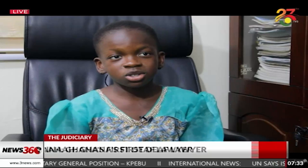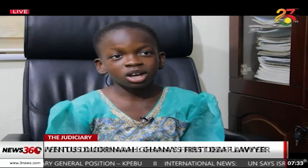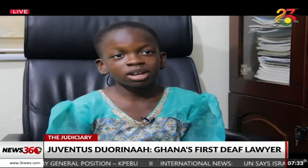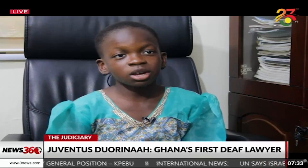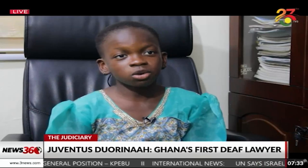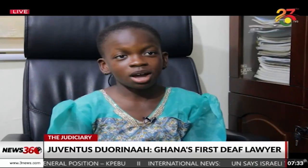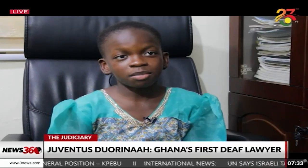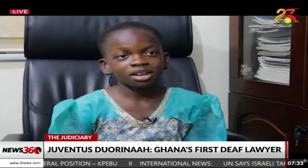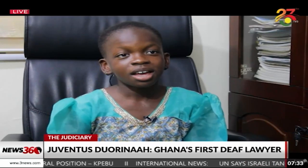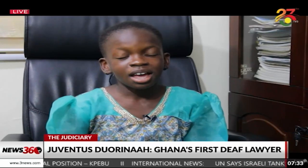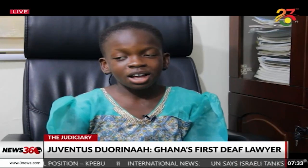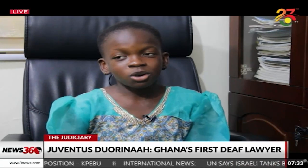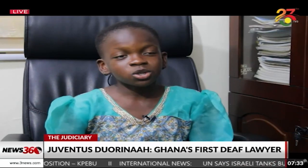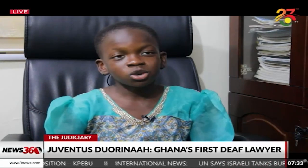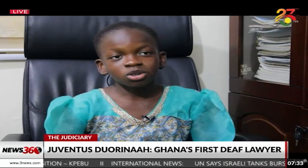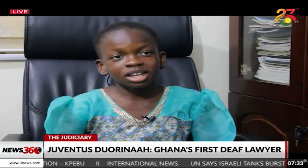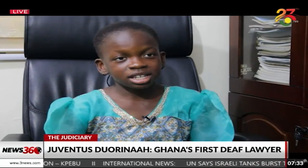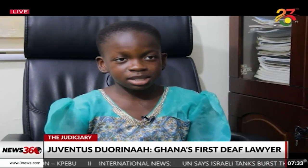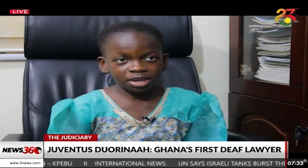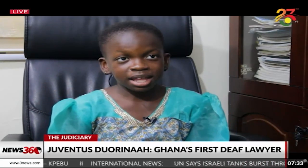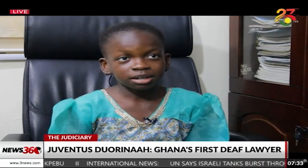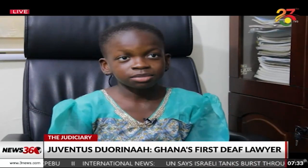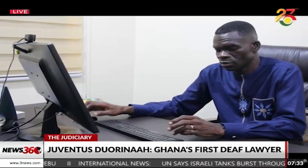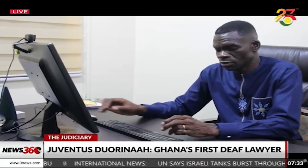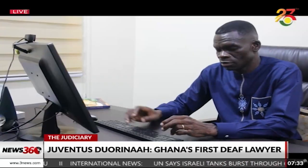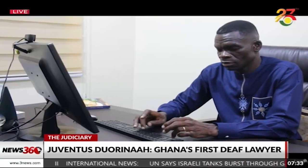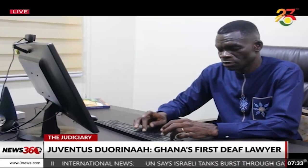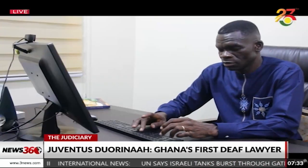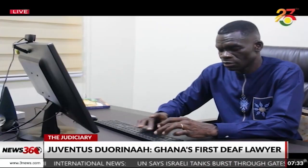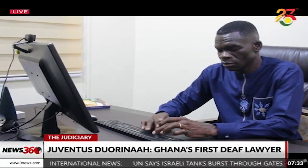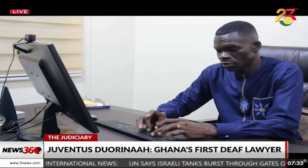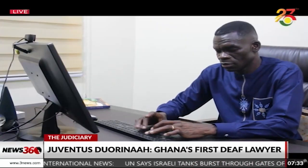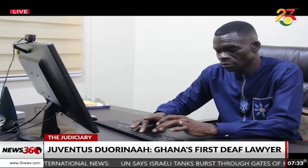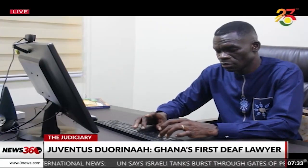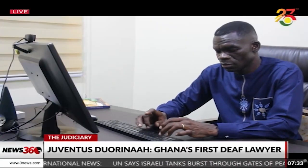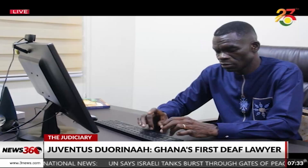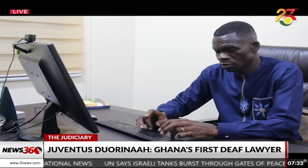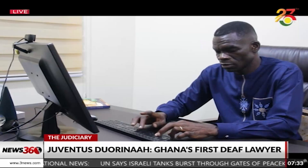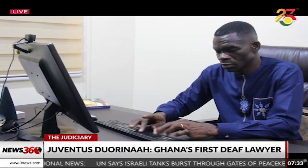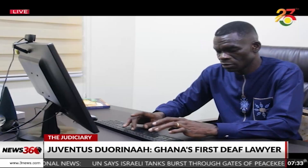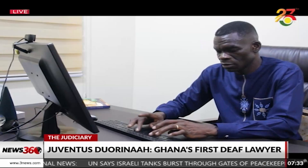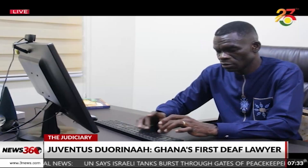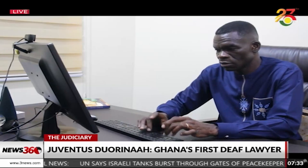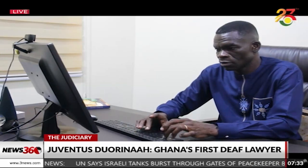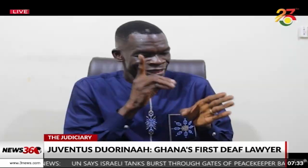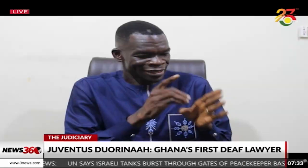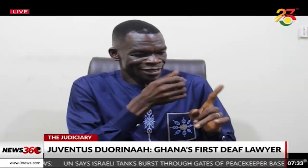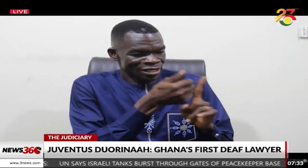So that when I grow up, I can also learn it better. Juventus had a message for persons with disability. I don't think that